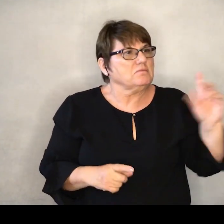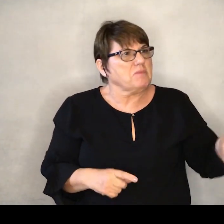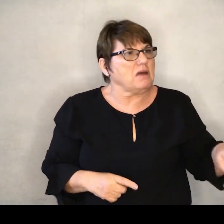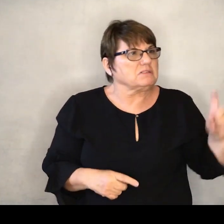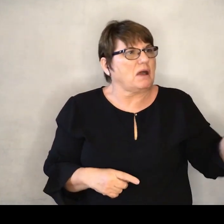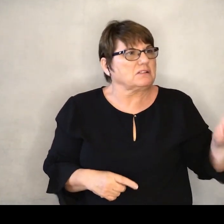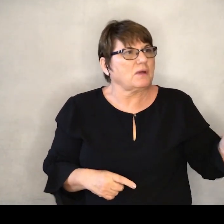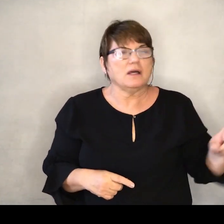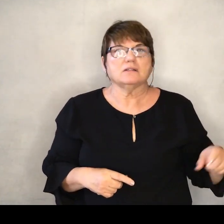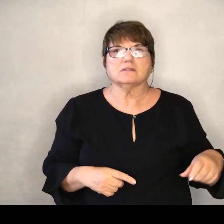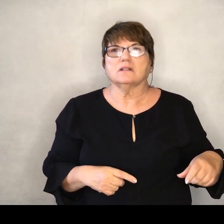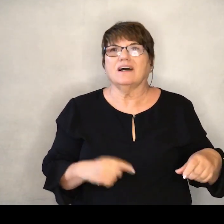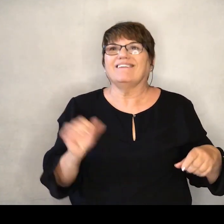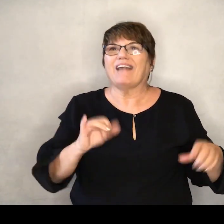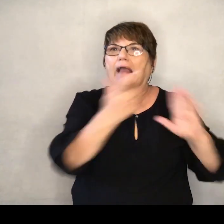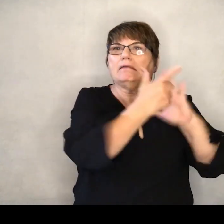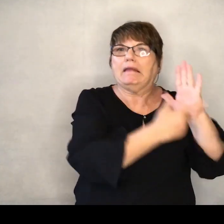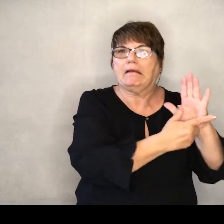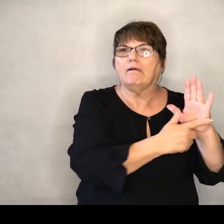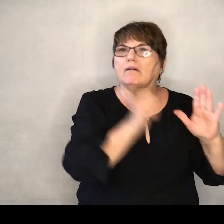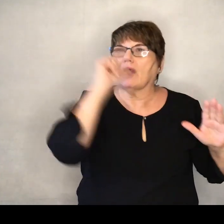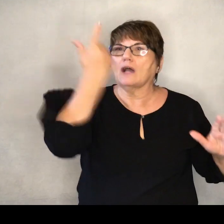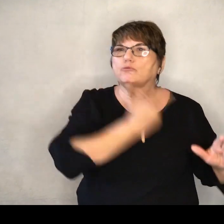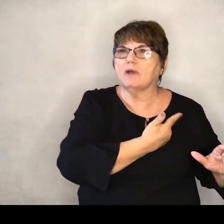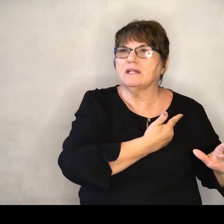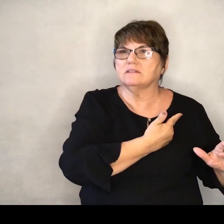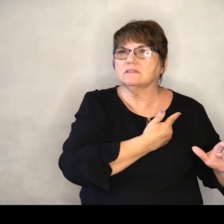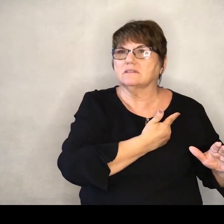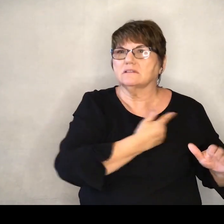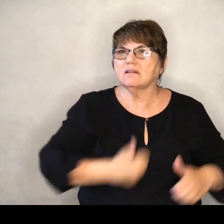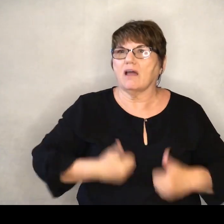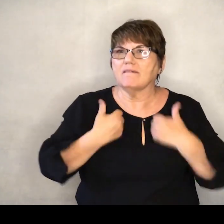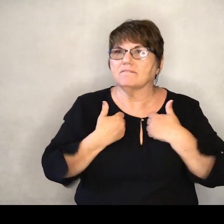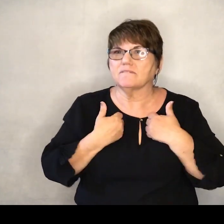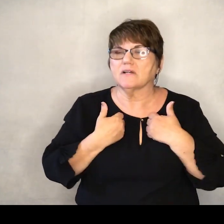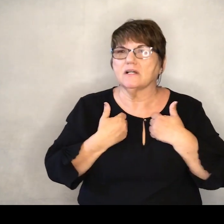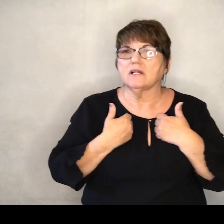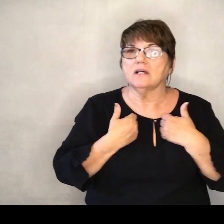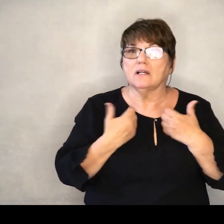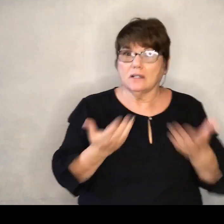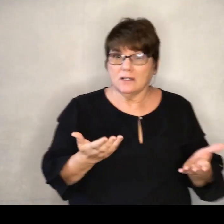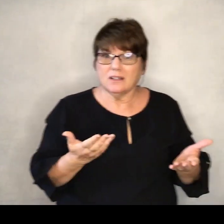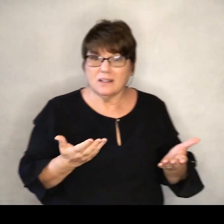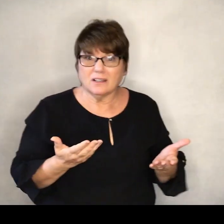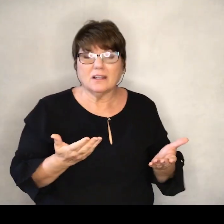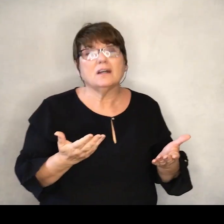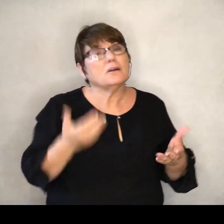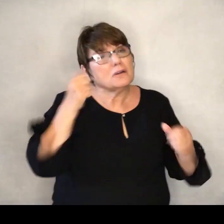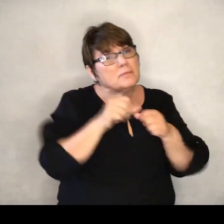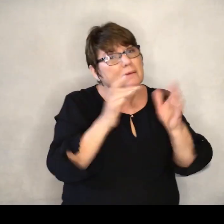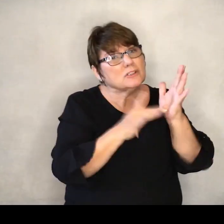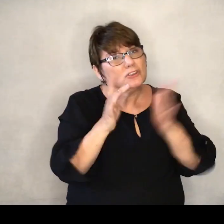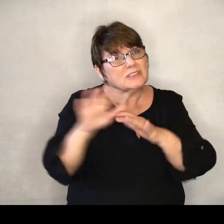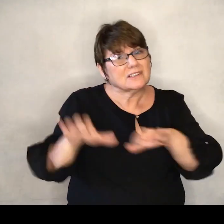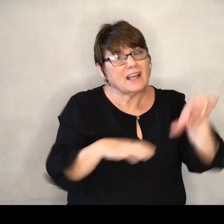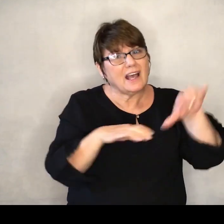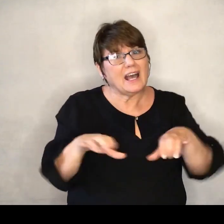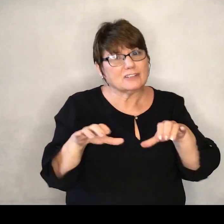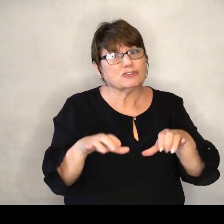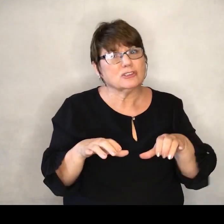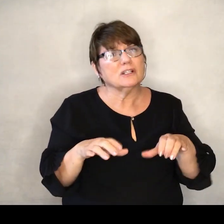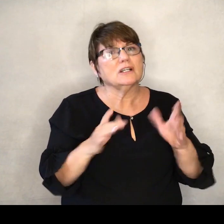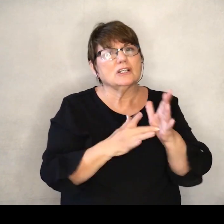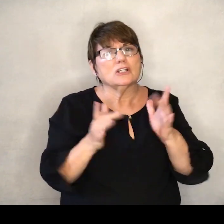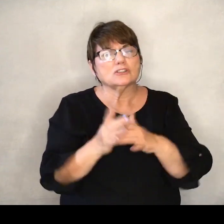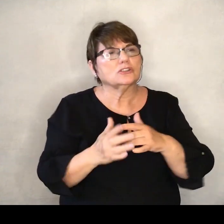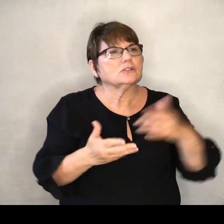we lose the heart and soul of acting like Jesus did during his ministry, which was welcoming